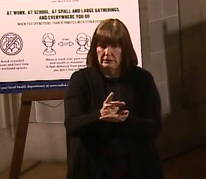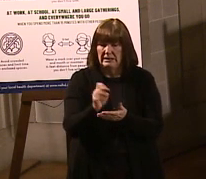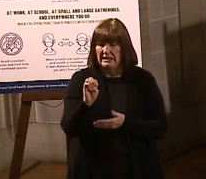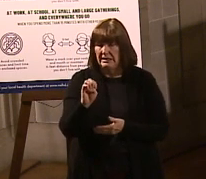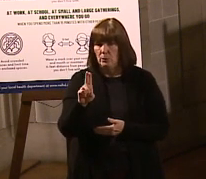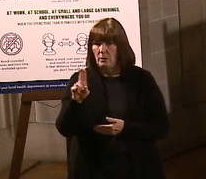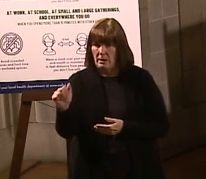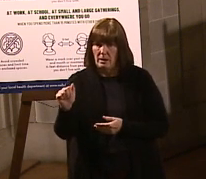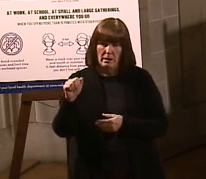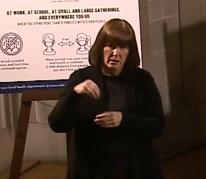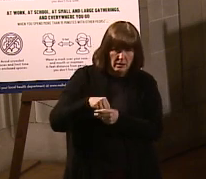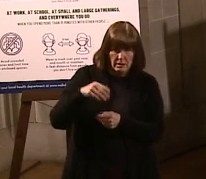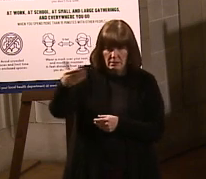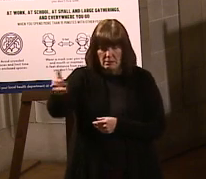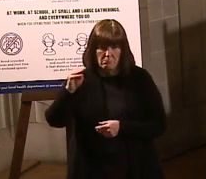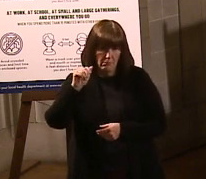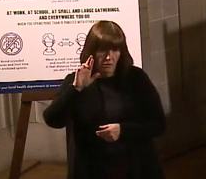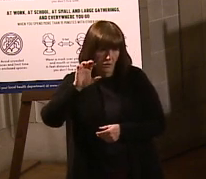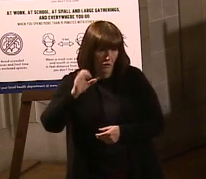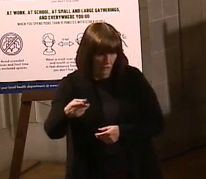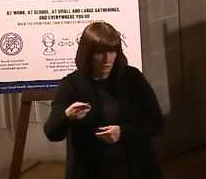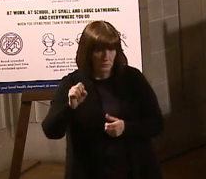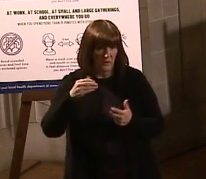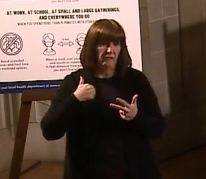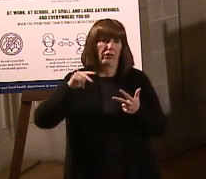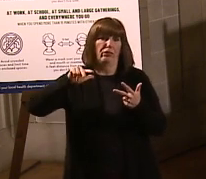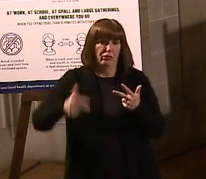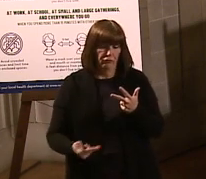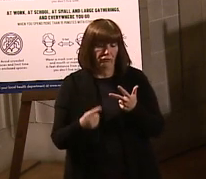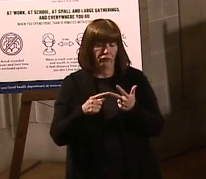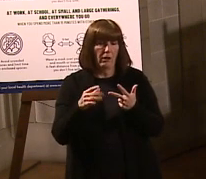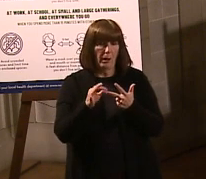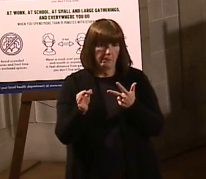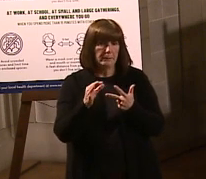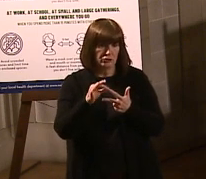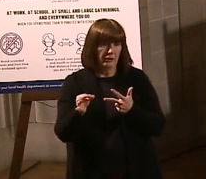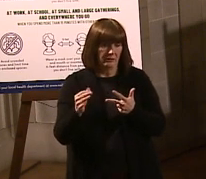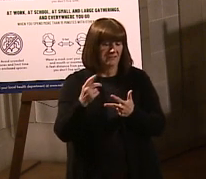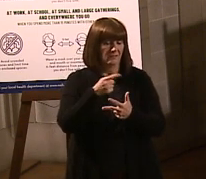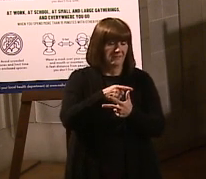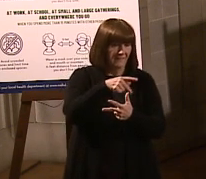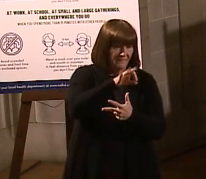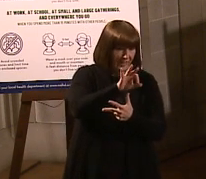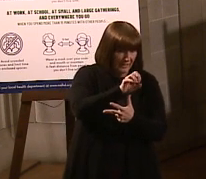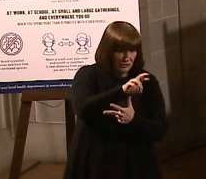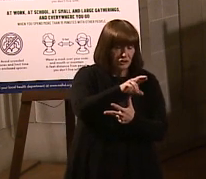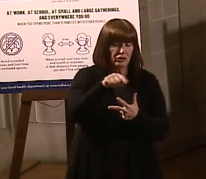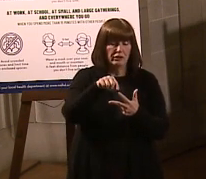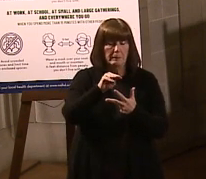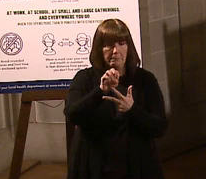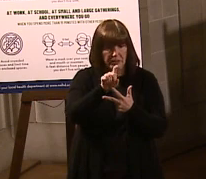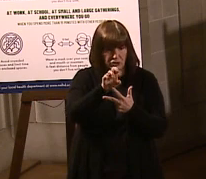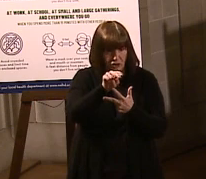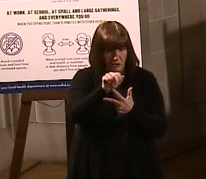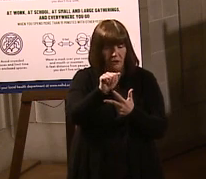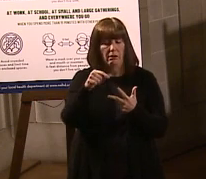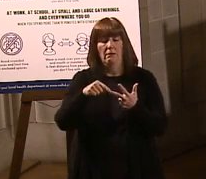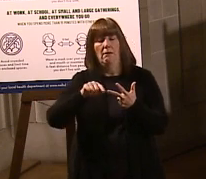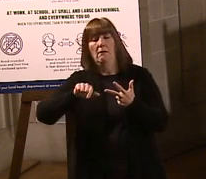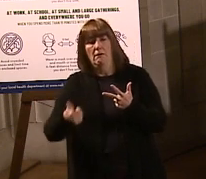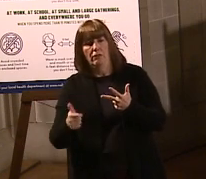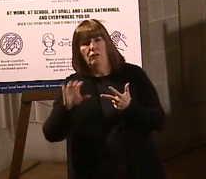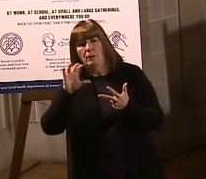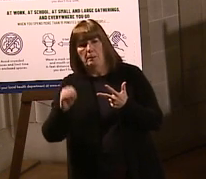least seven weeks away, or rather five weeks away. So we've still got some time before we would even know more about that. And